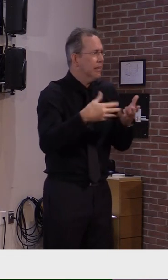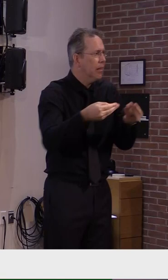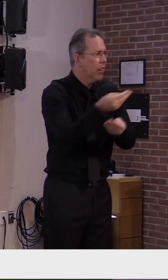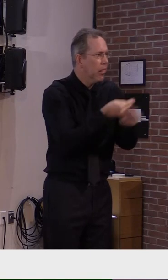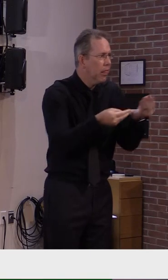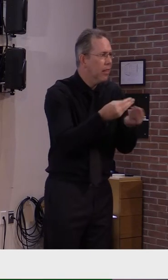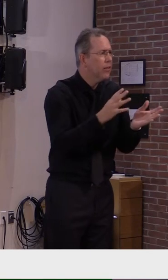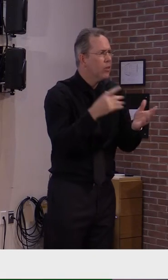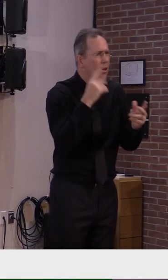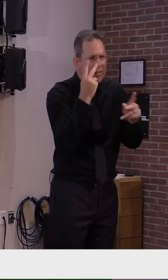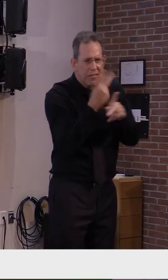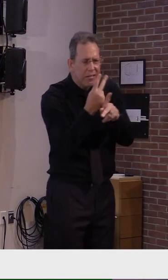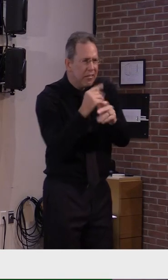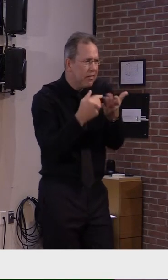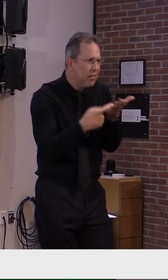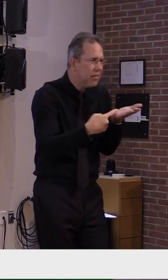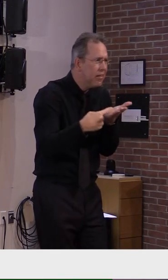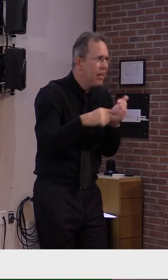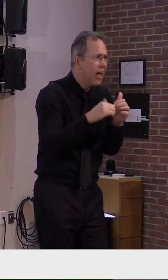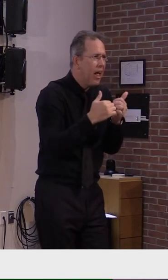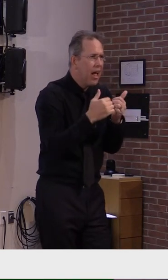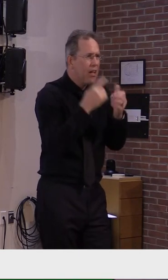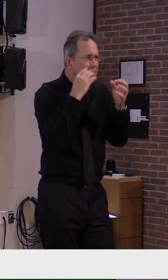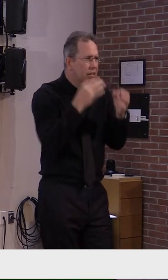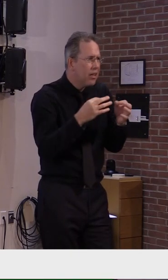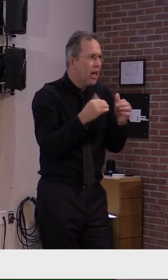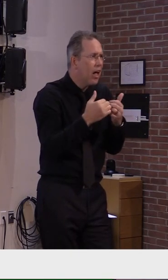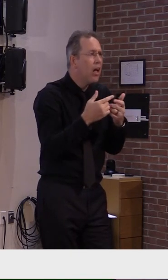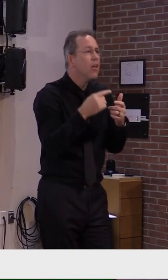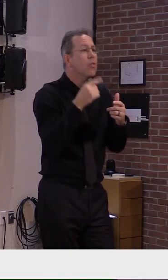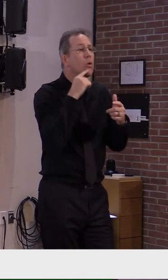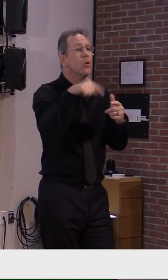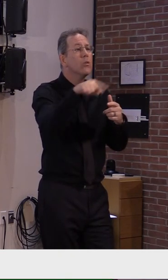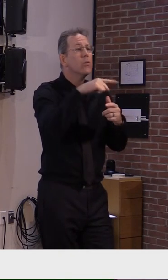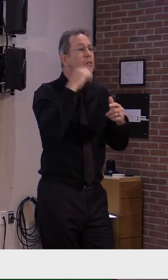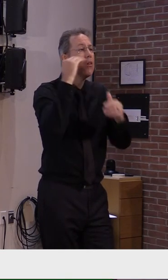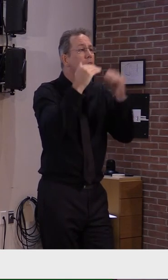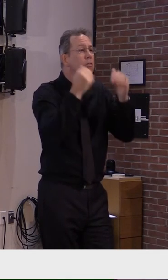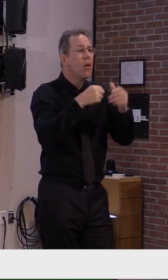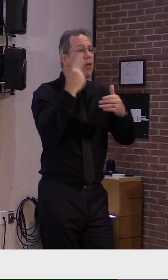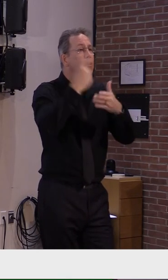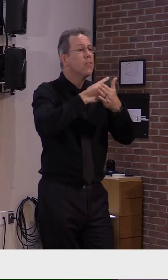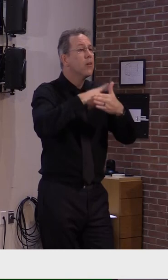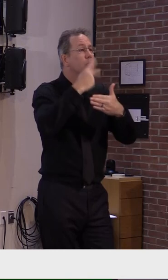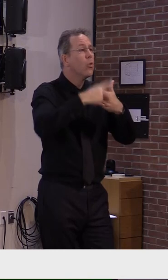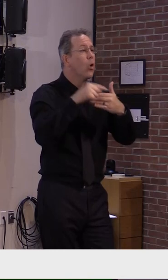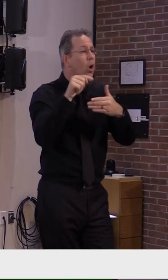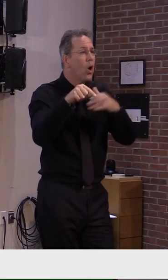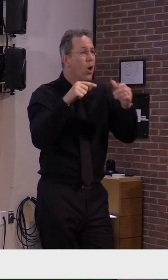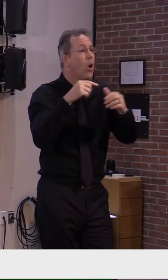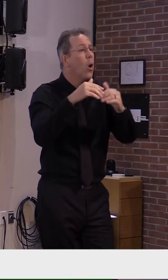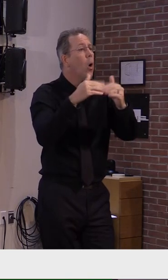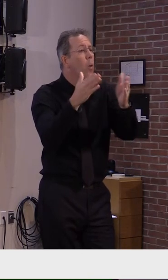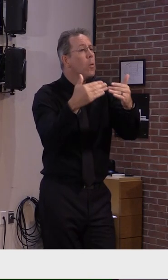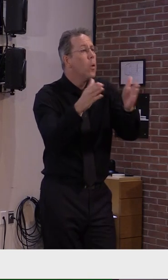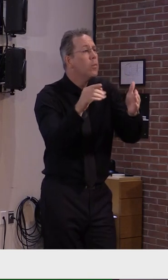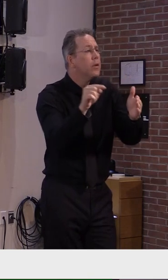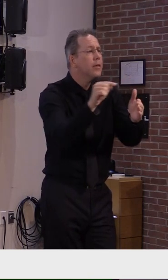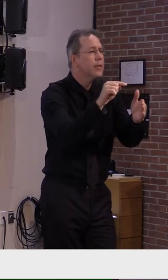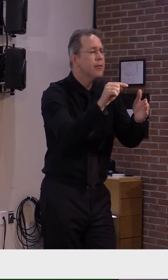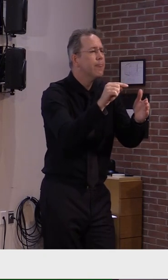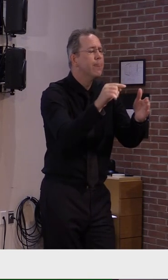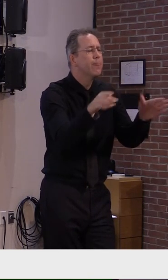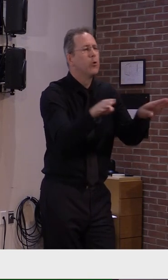with our adult day programs yesterday to suspend in-person programs. They will remain